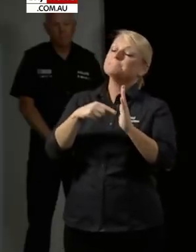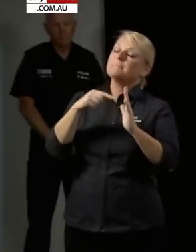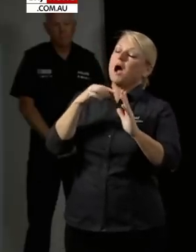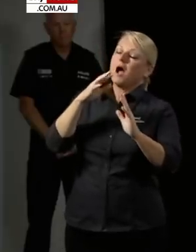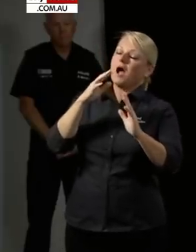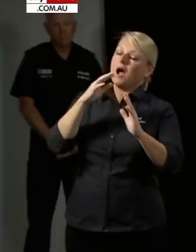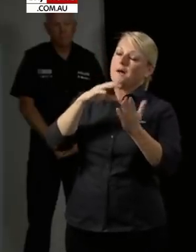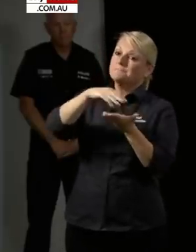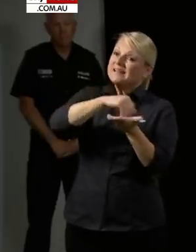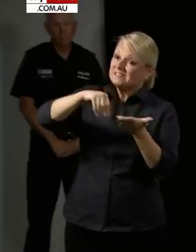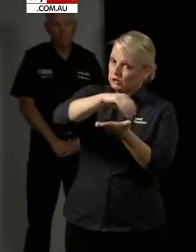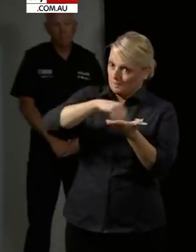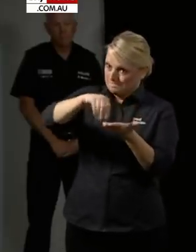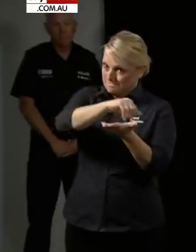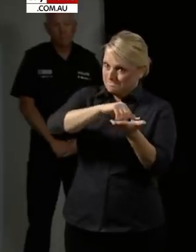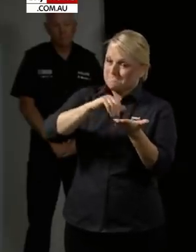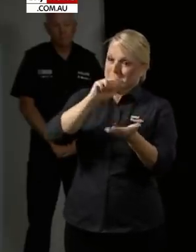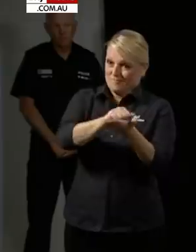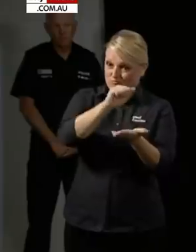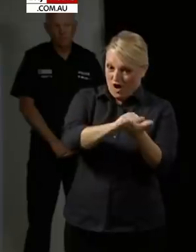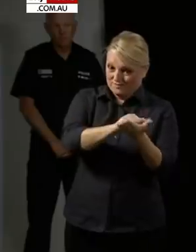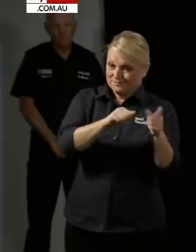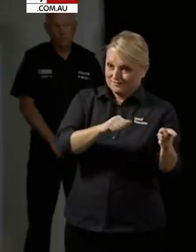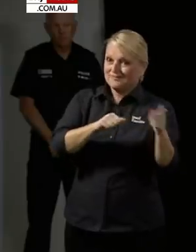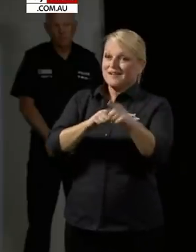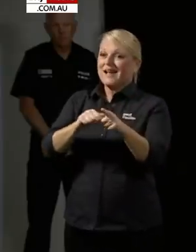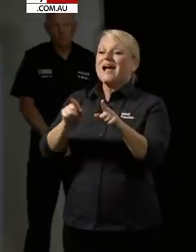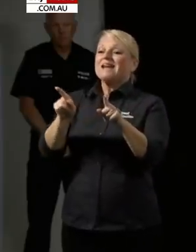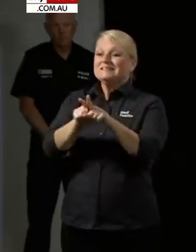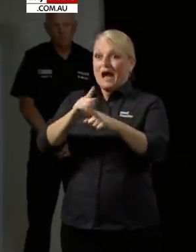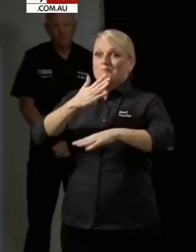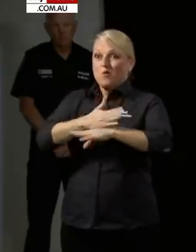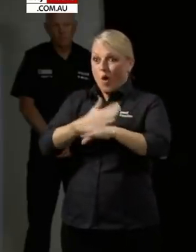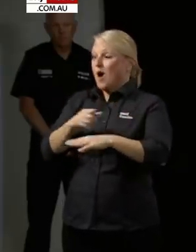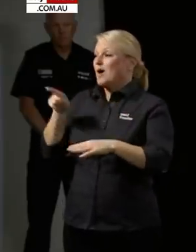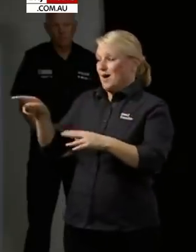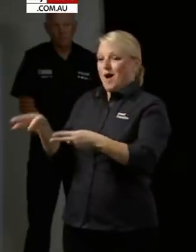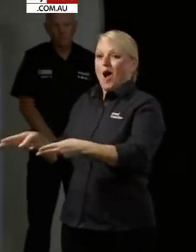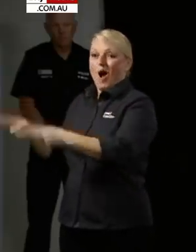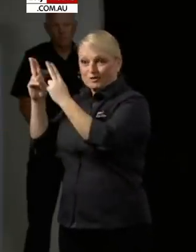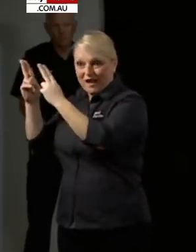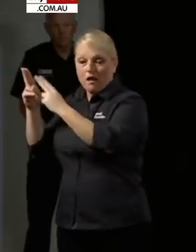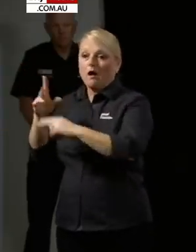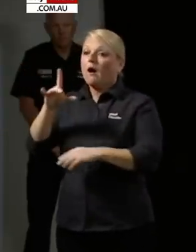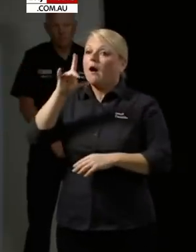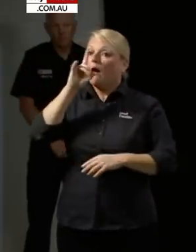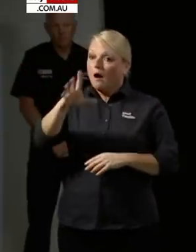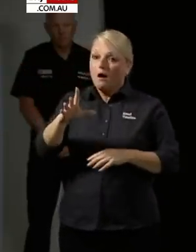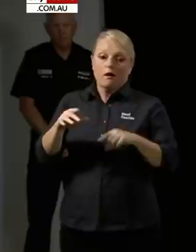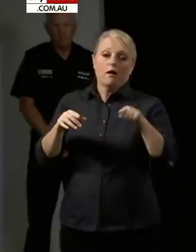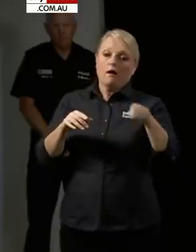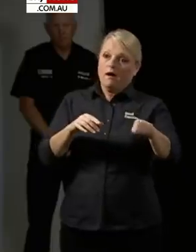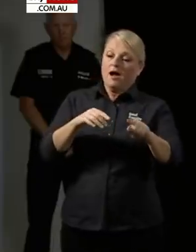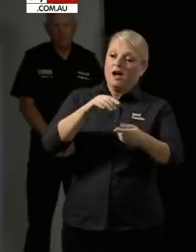and the case we got last night also worked in the pizza bar at the same time as the person who